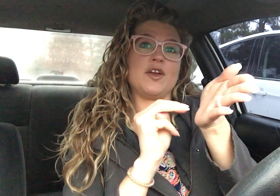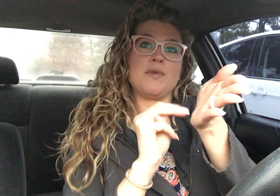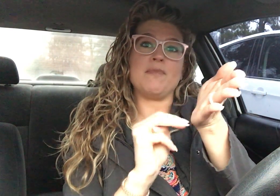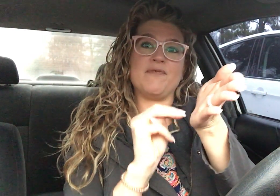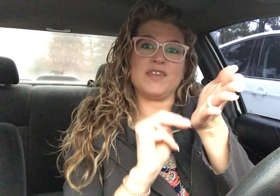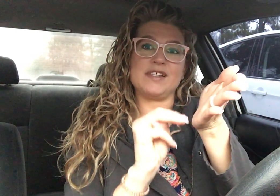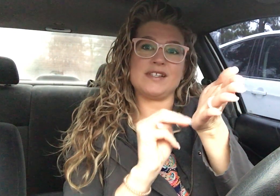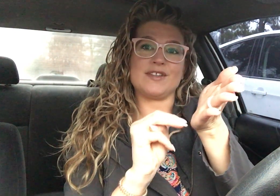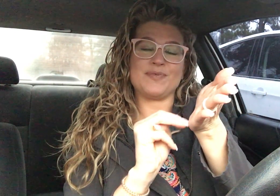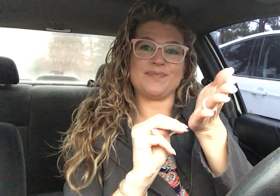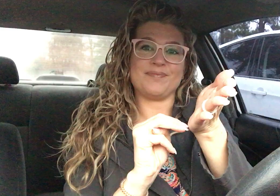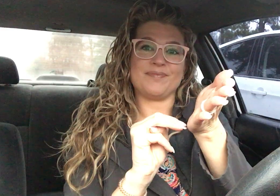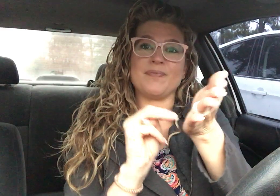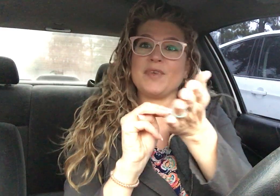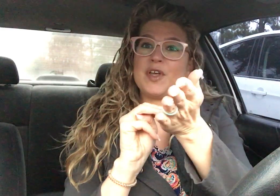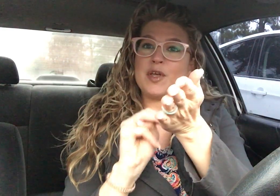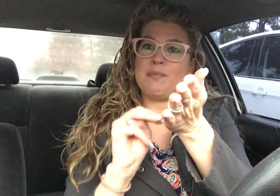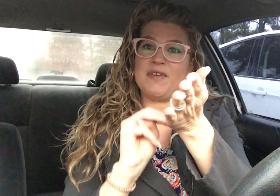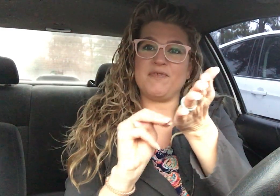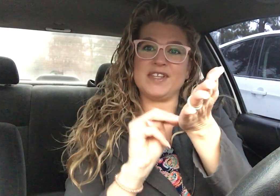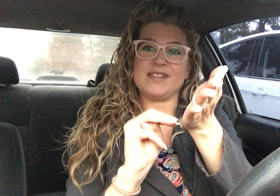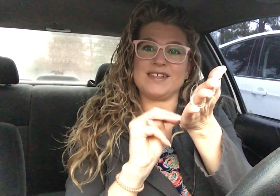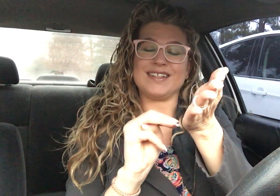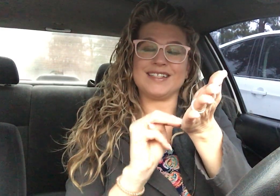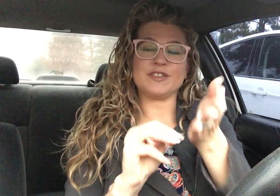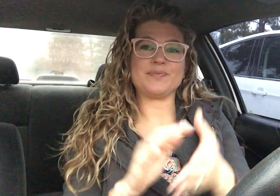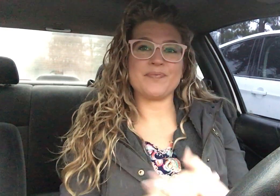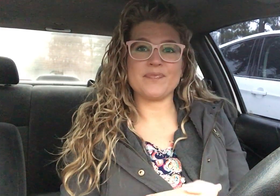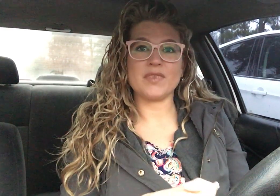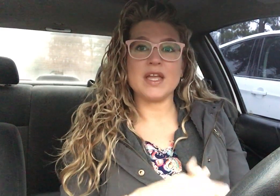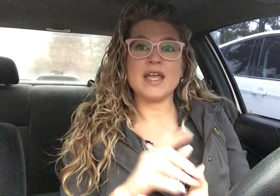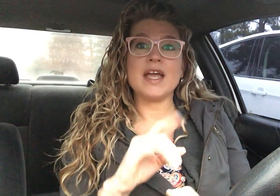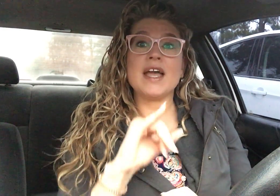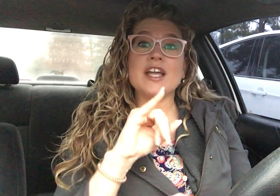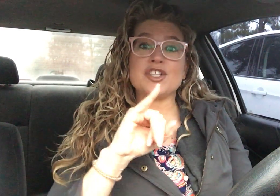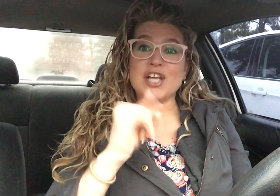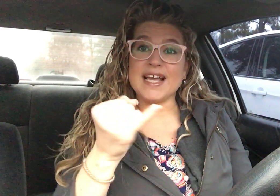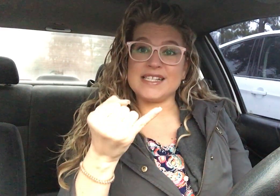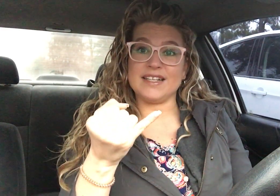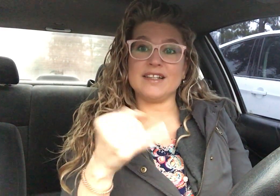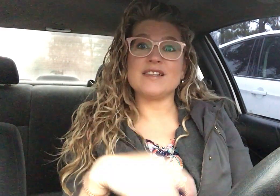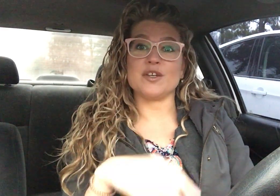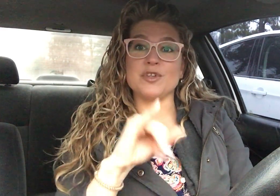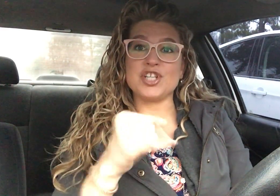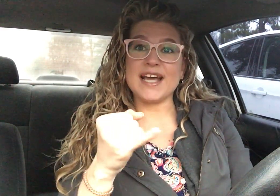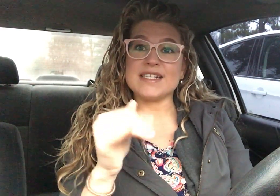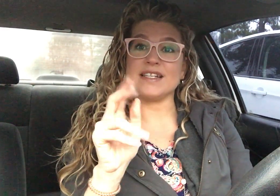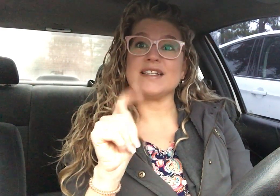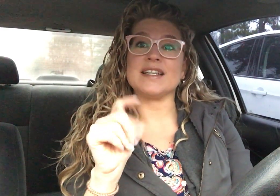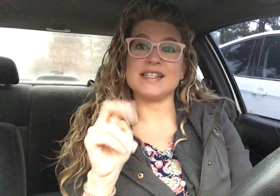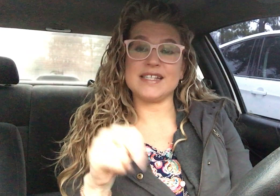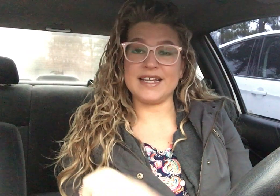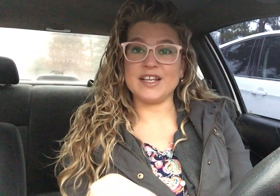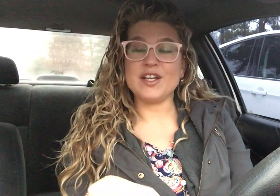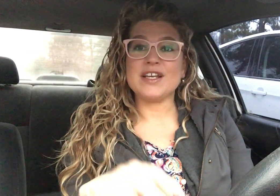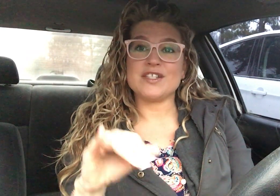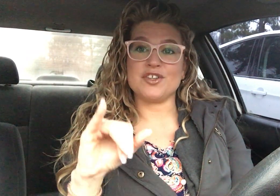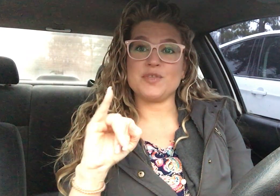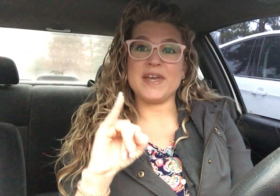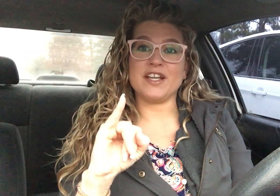Memphis Memphis Jackson so Jackson Tennessee so just make